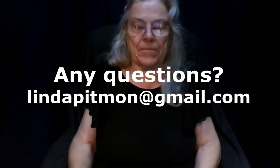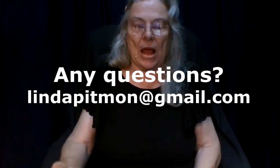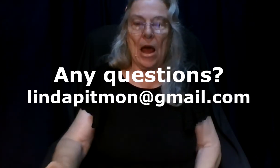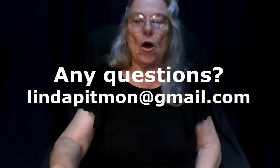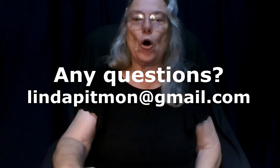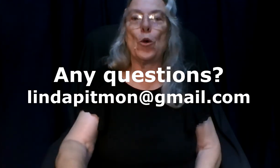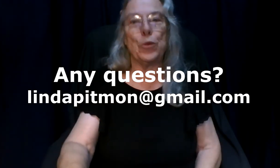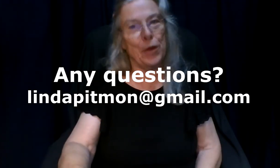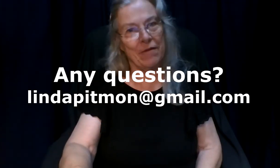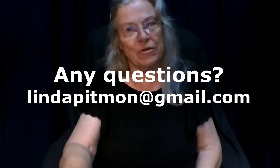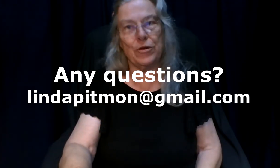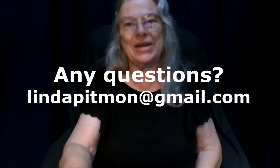hope you have a good day